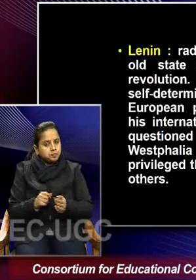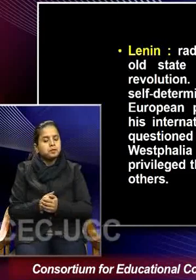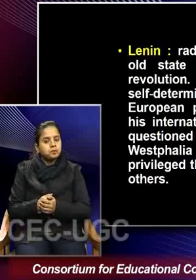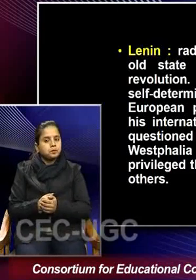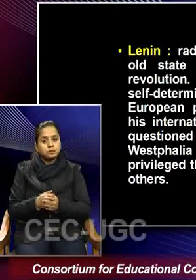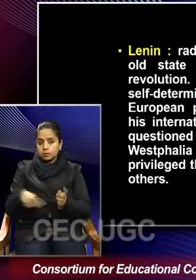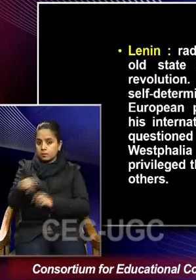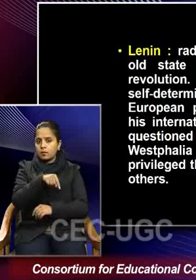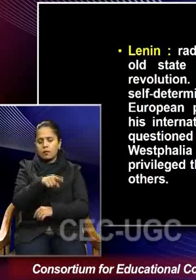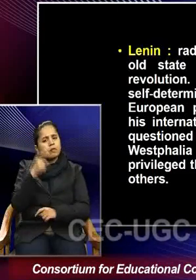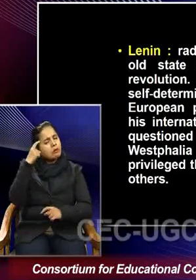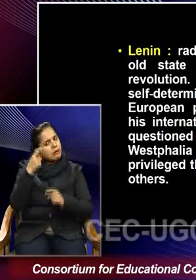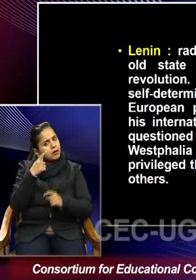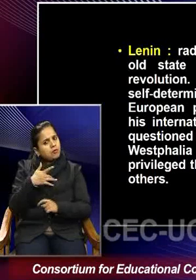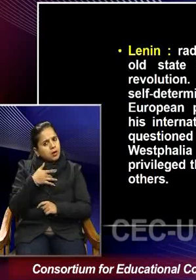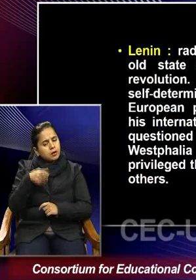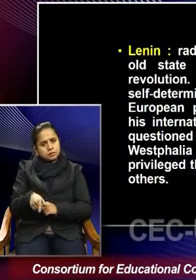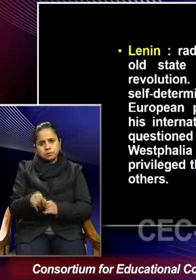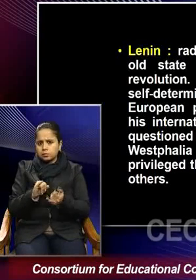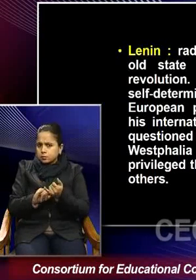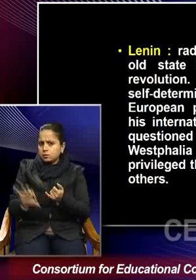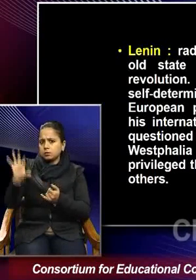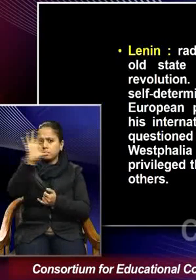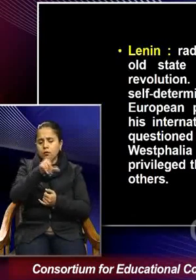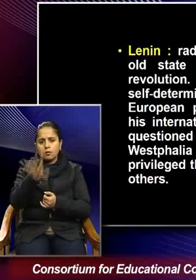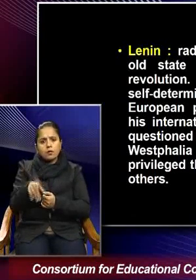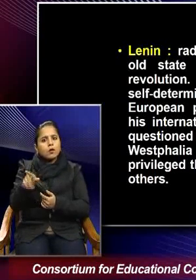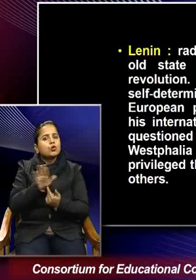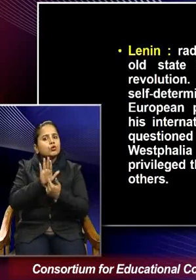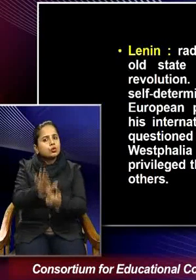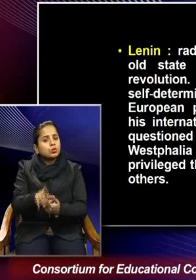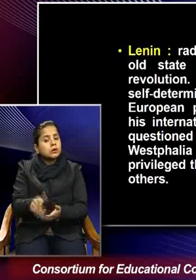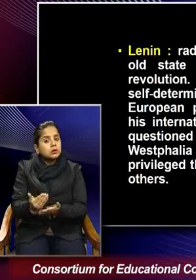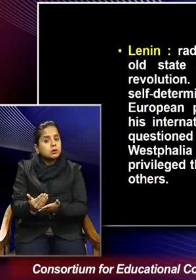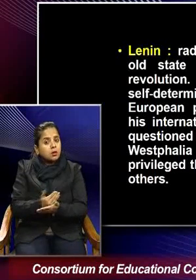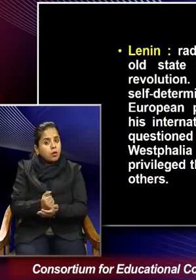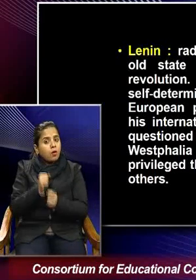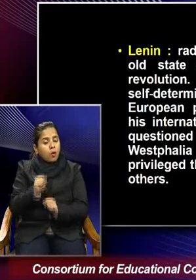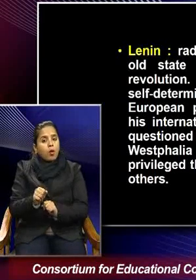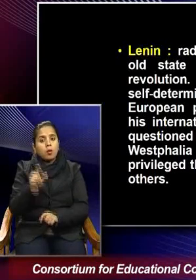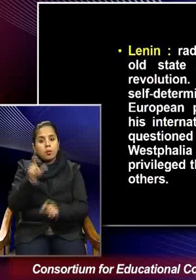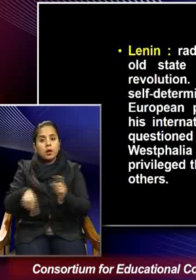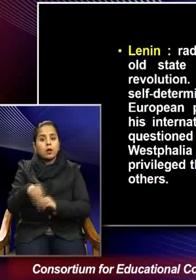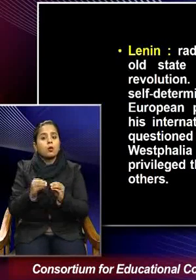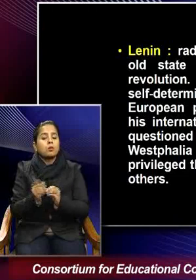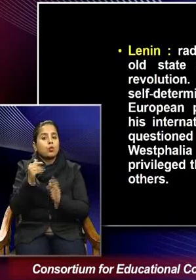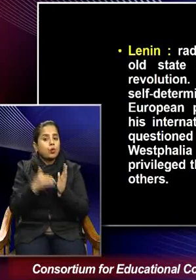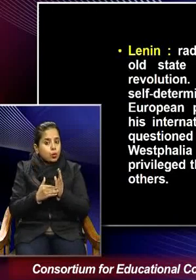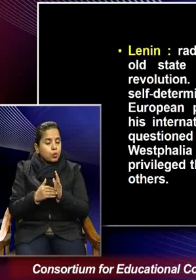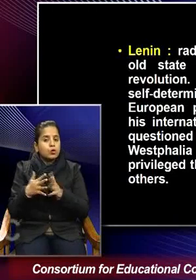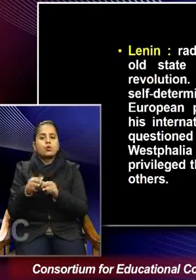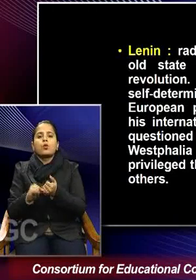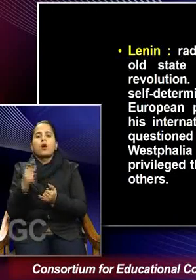think that nation states have come into being to safeguard the interests of the bourgeoisie and the